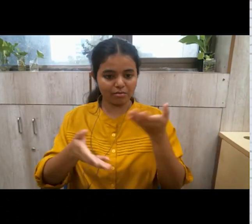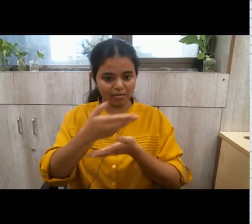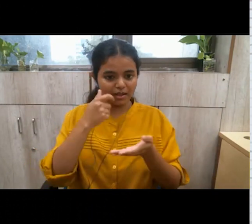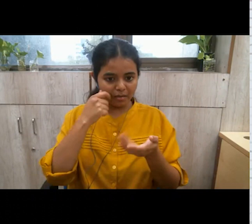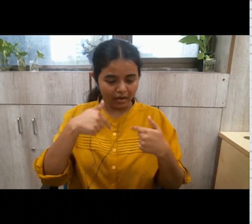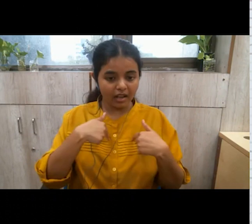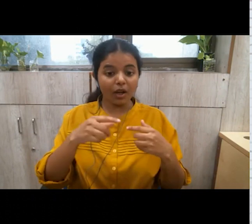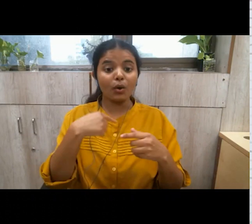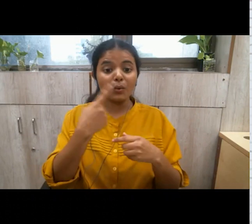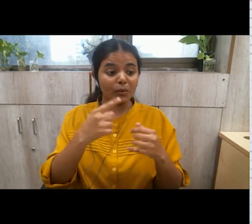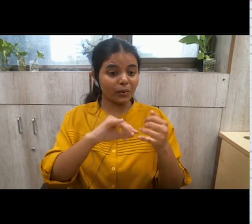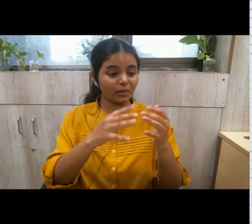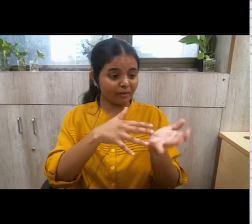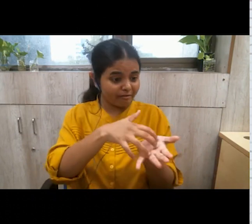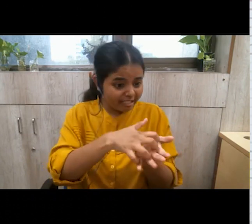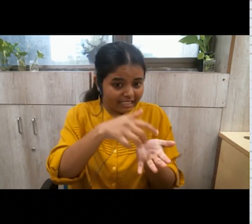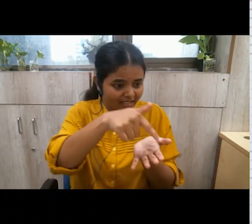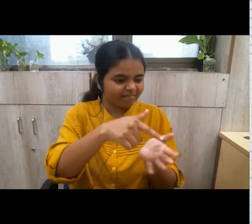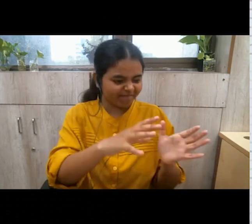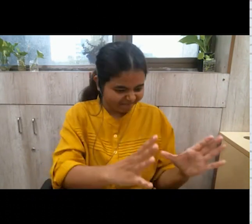and one day those weak become our strength